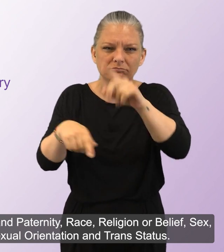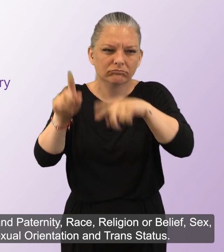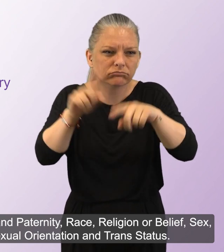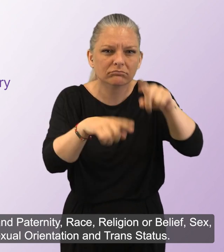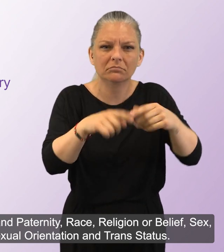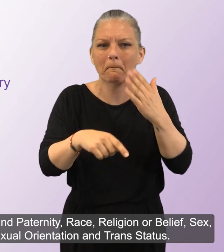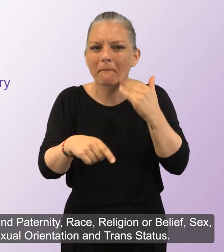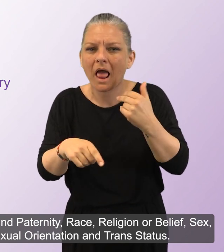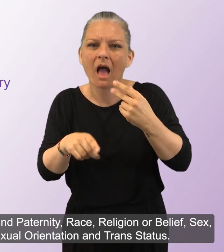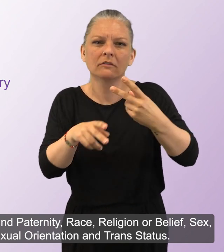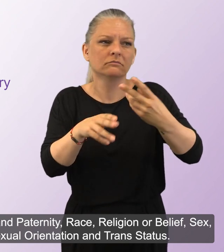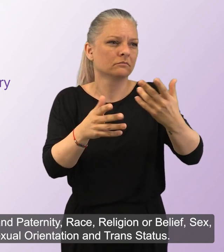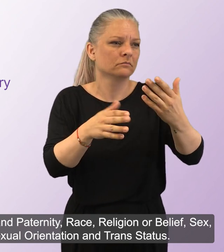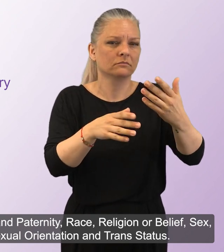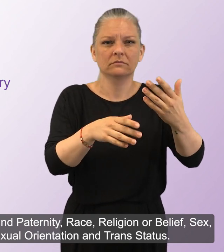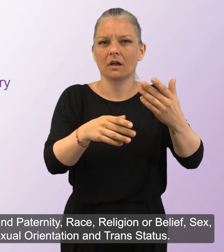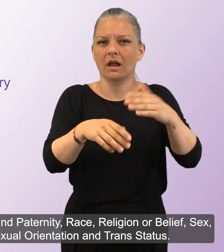religion or belief,